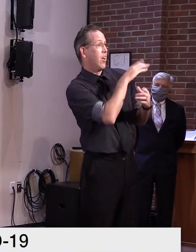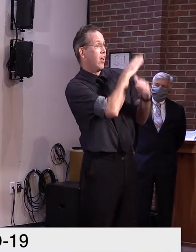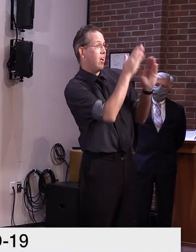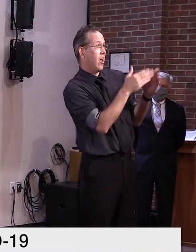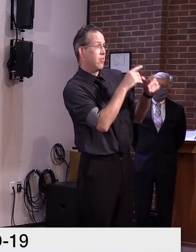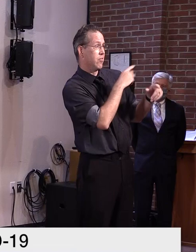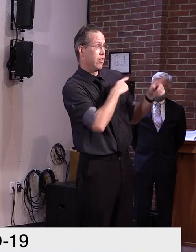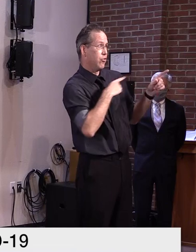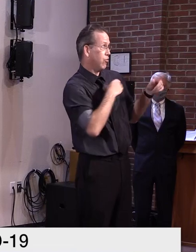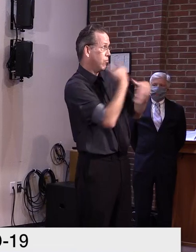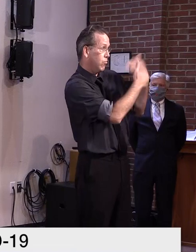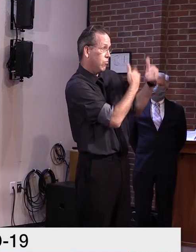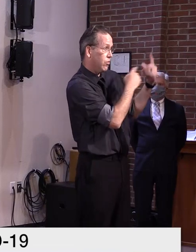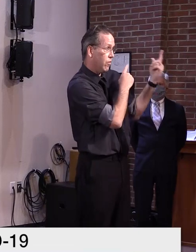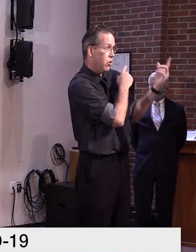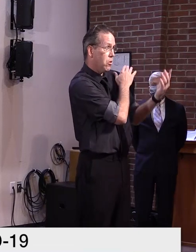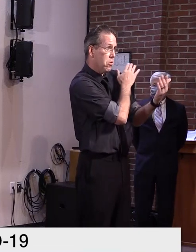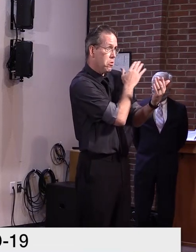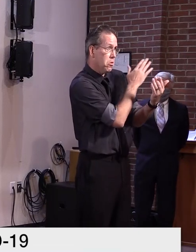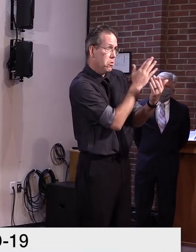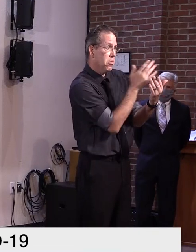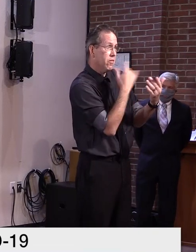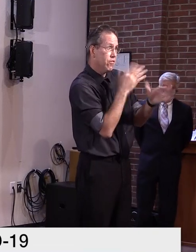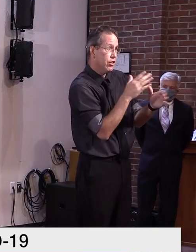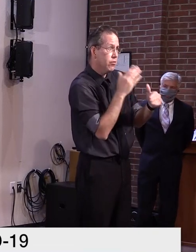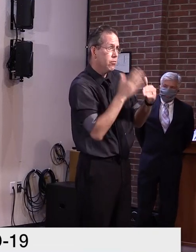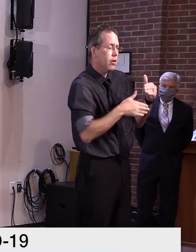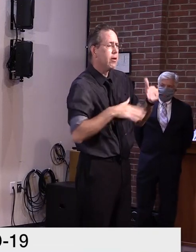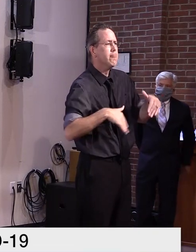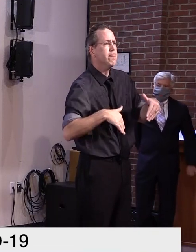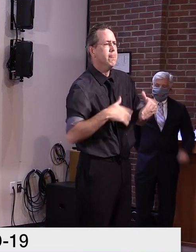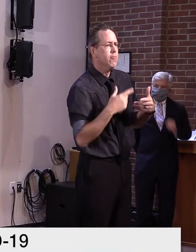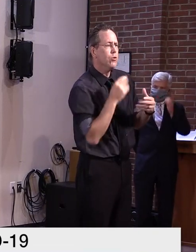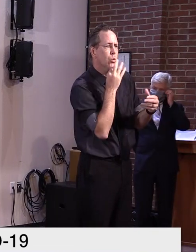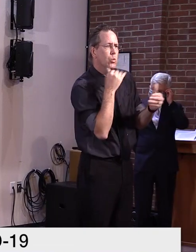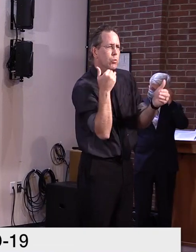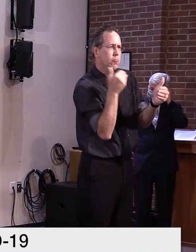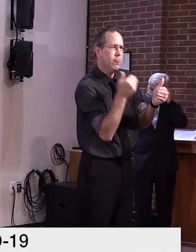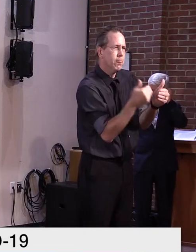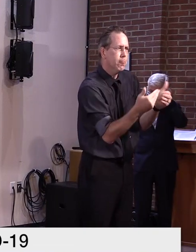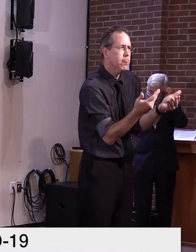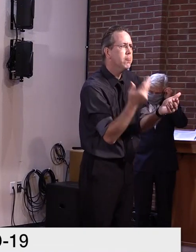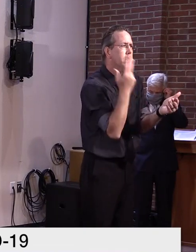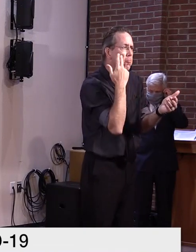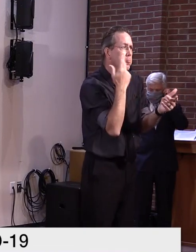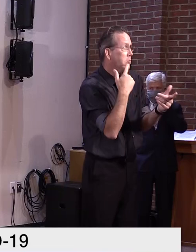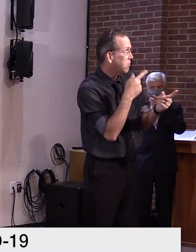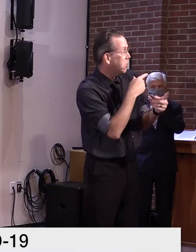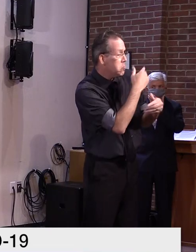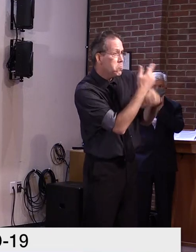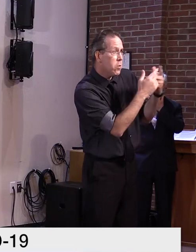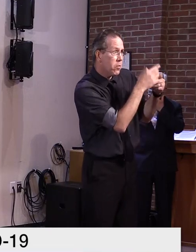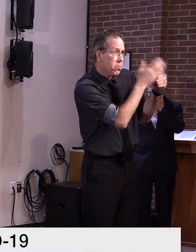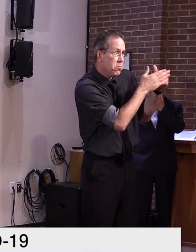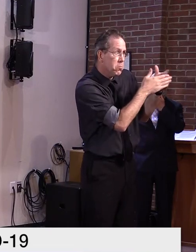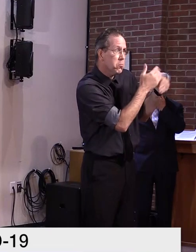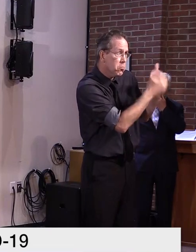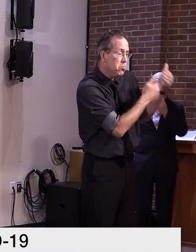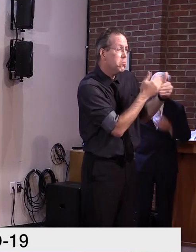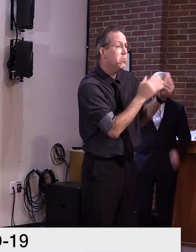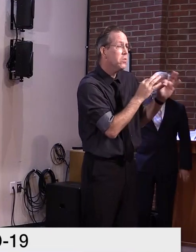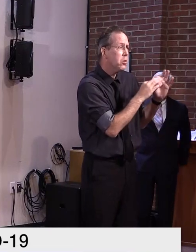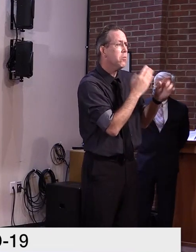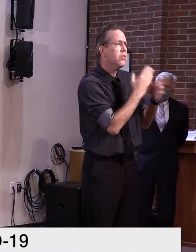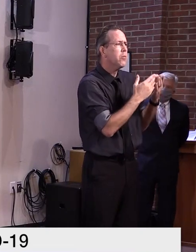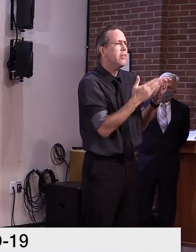uh, to ours. So I'm, uh, I'm, uh, uh, grateful for that and their work. Um, there's some things that we didn't get that I